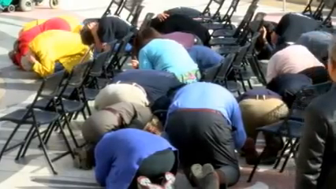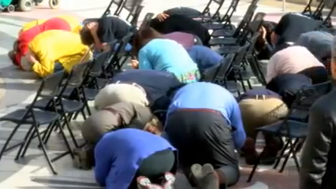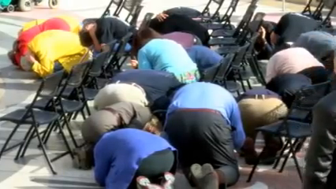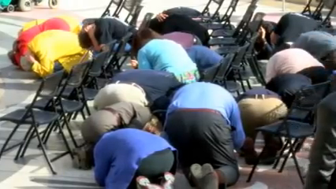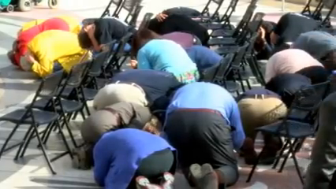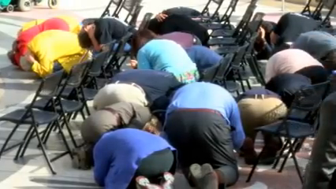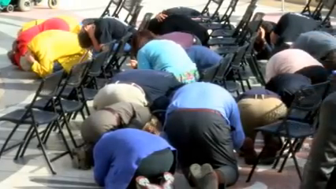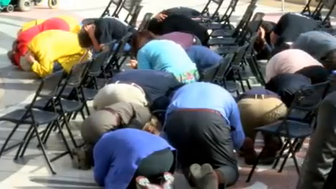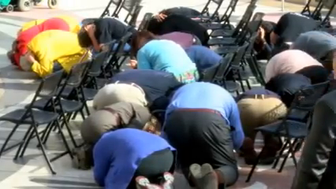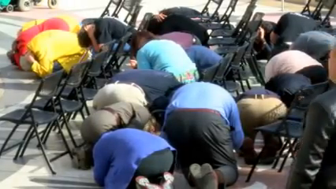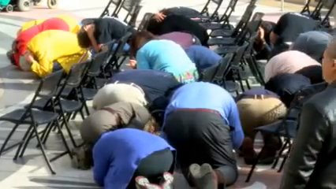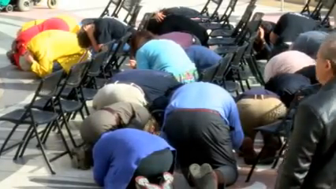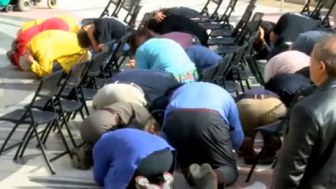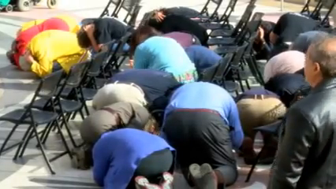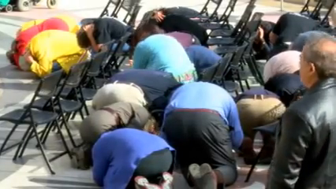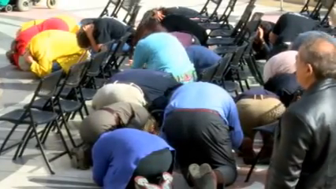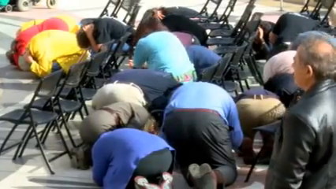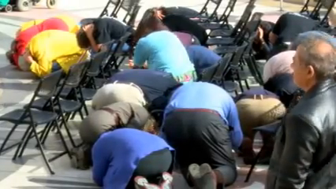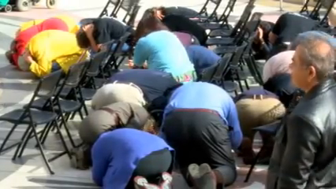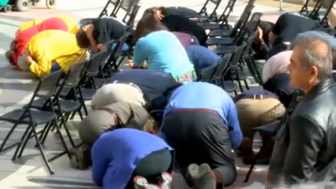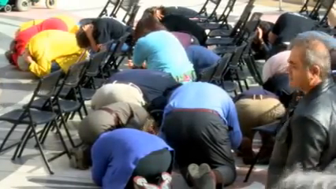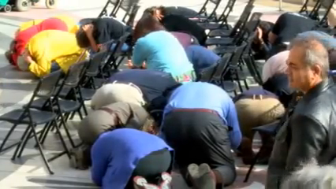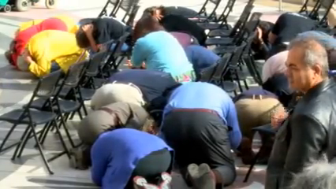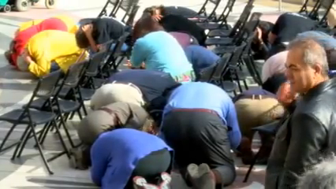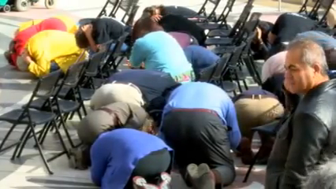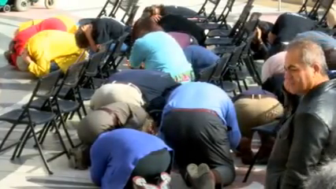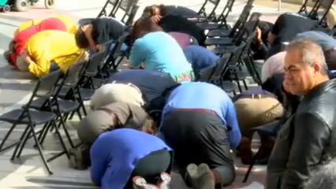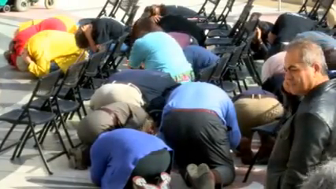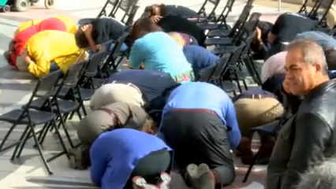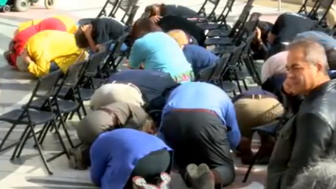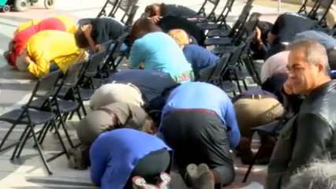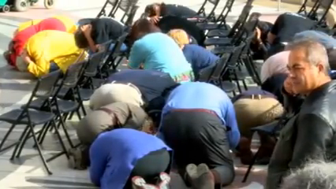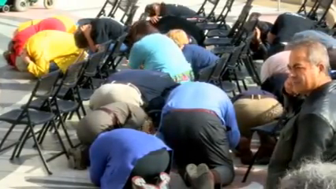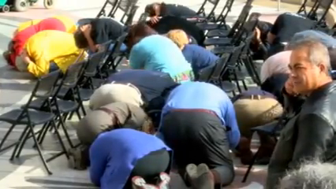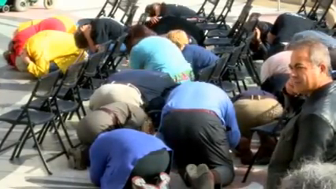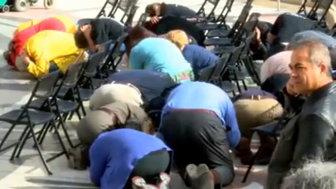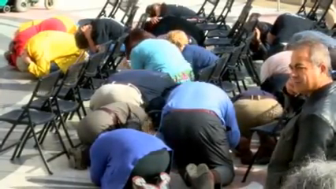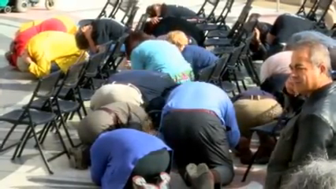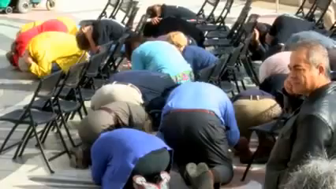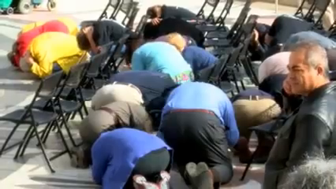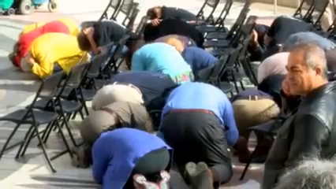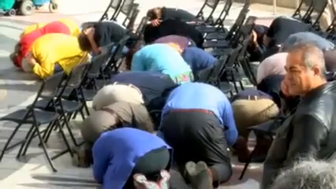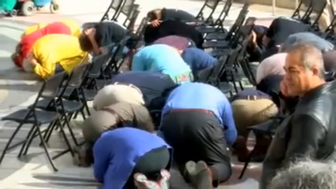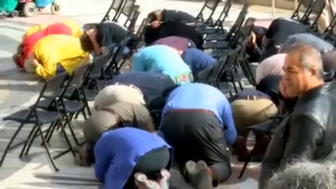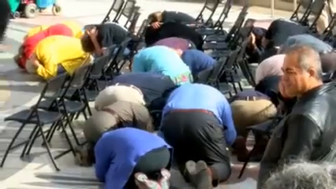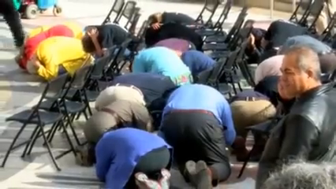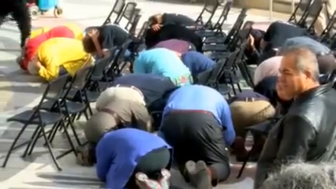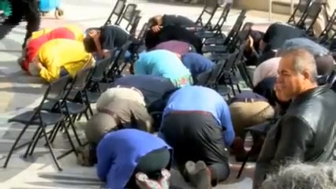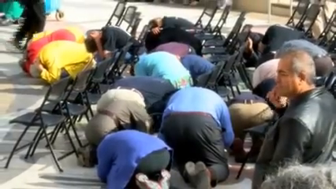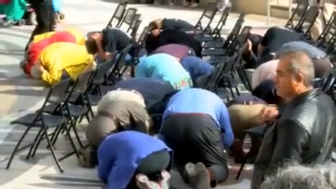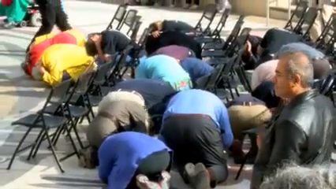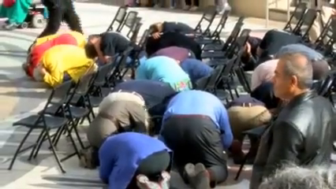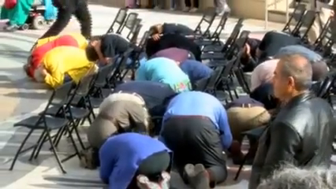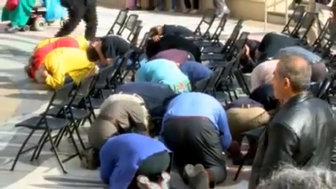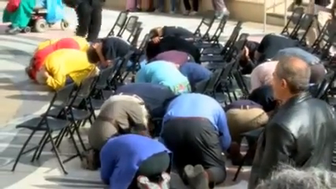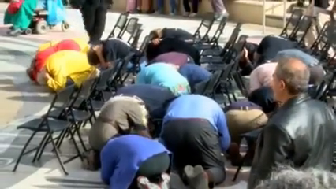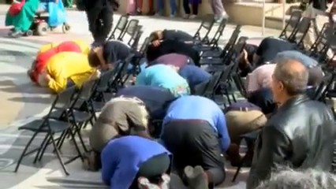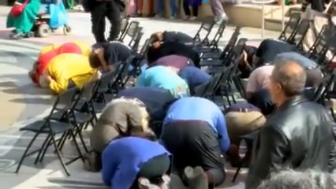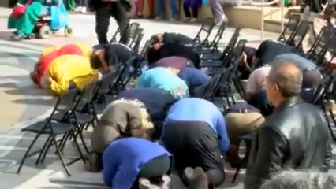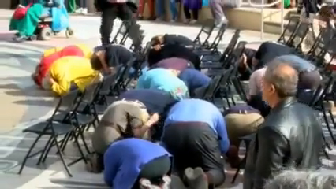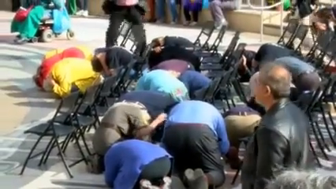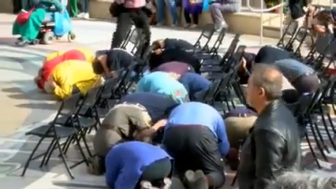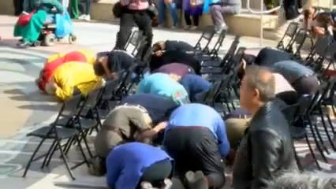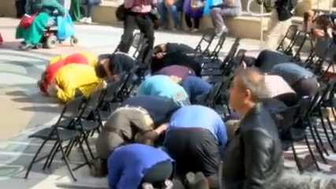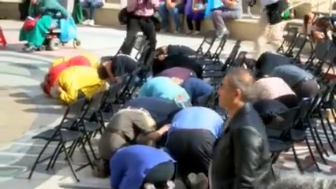is we do not want the severity of the earthquake to cause injury. So we want you to protect yourselves as best as